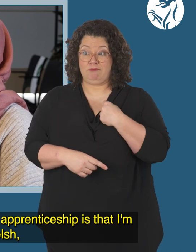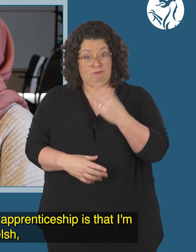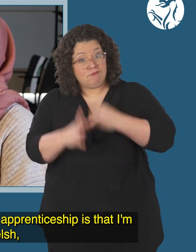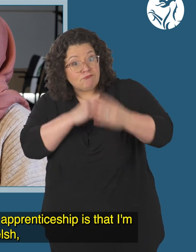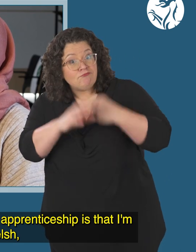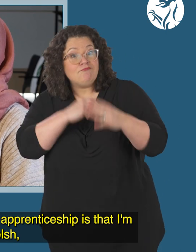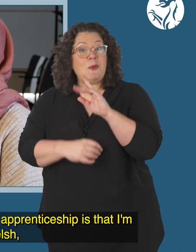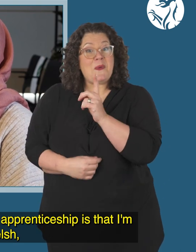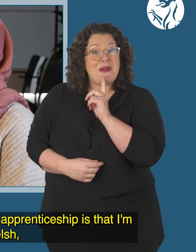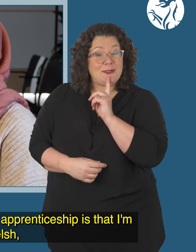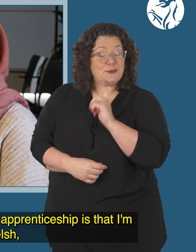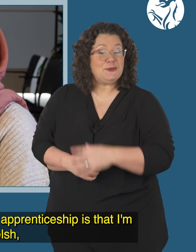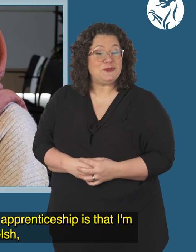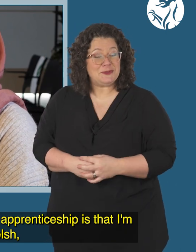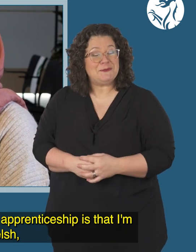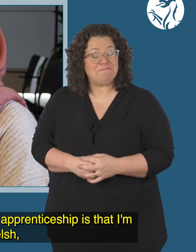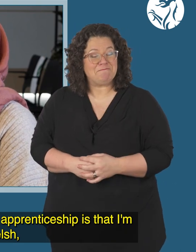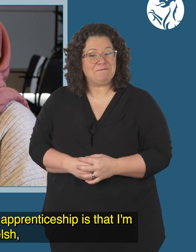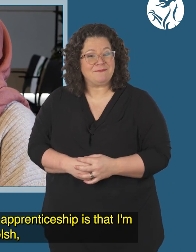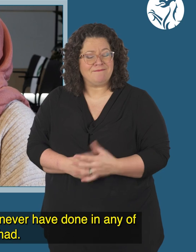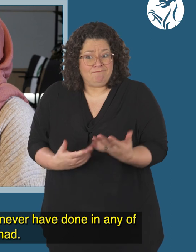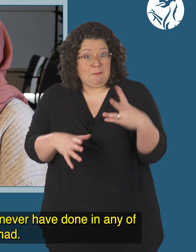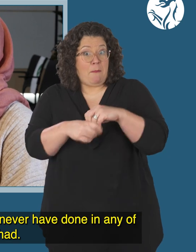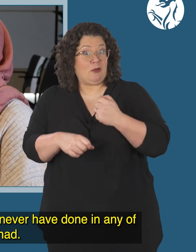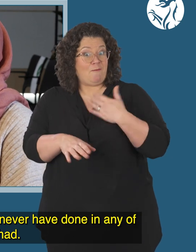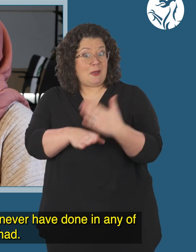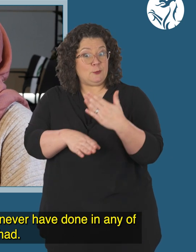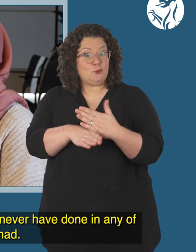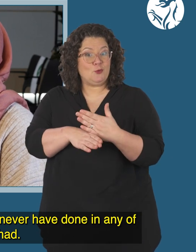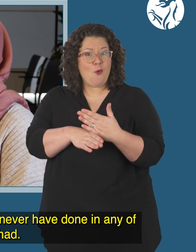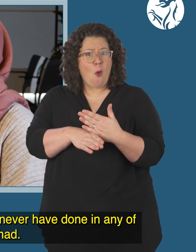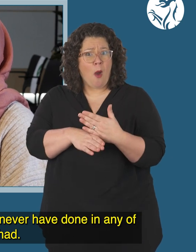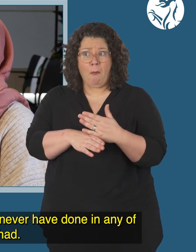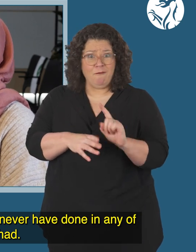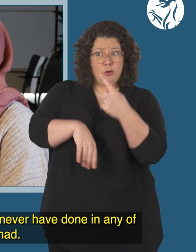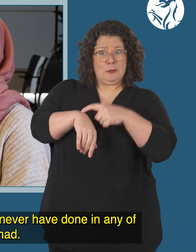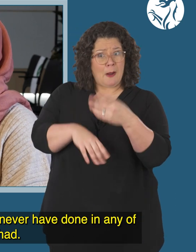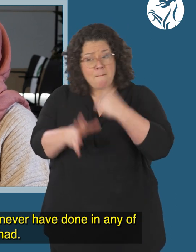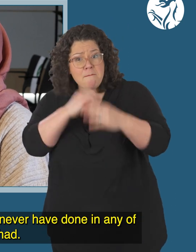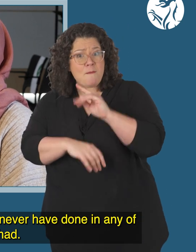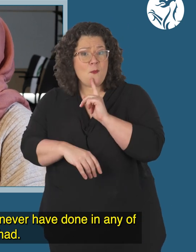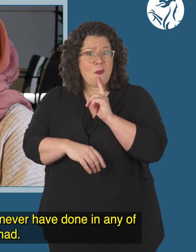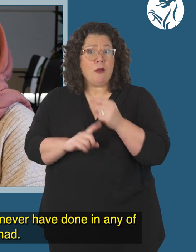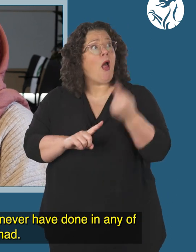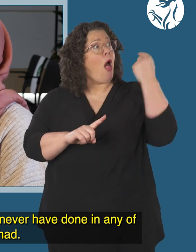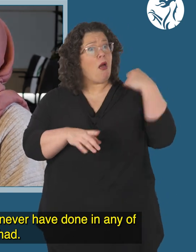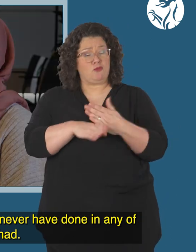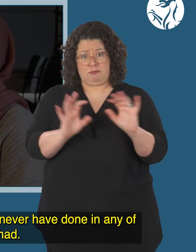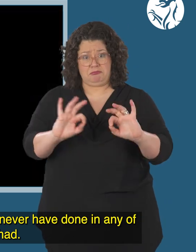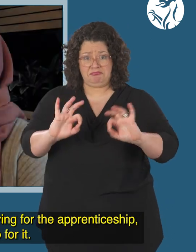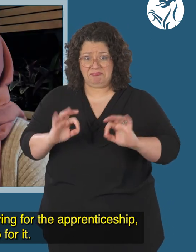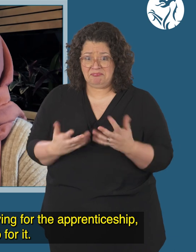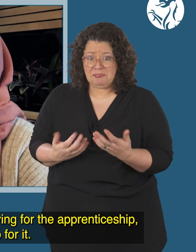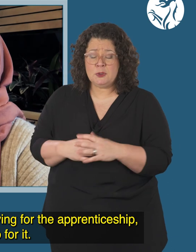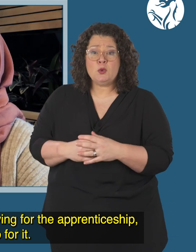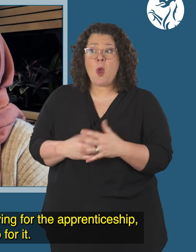apprenticeship is that i'm able to learn welsh which which is as part of my job which i could never have done in any other job that i've had